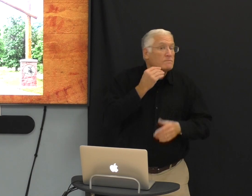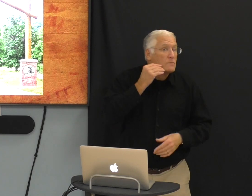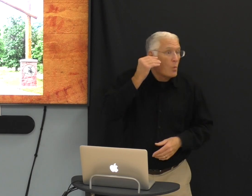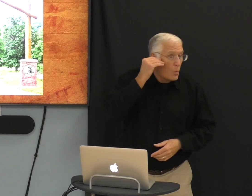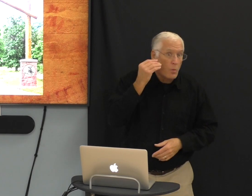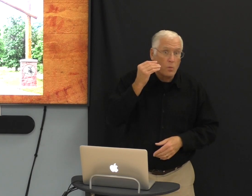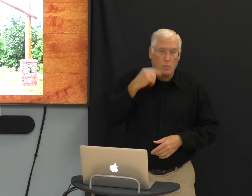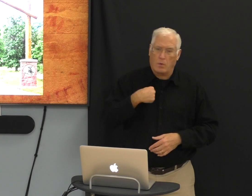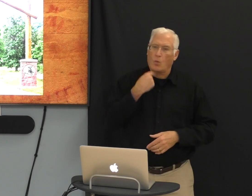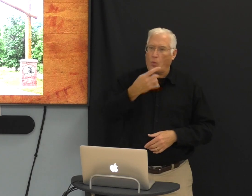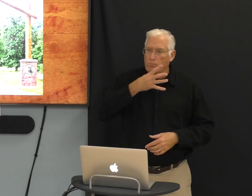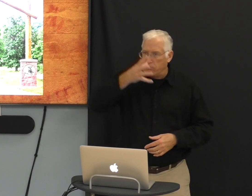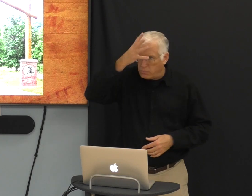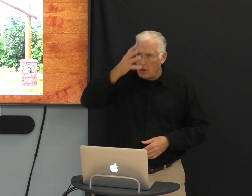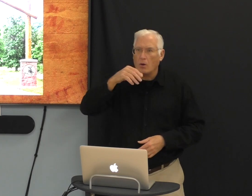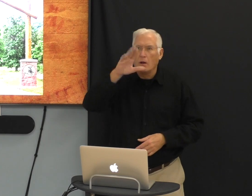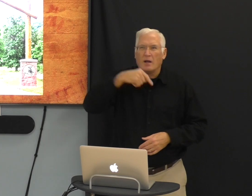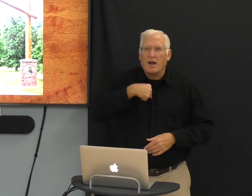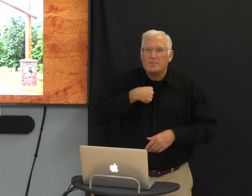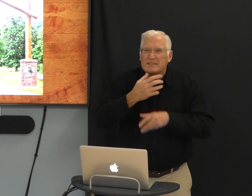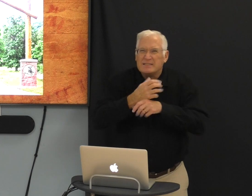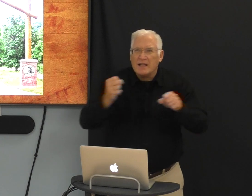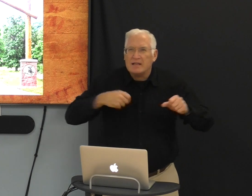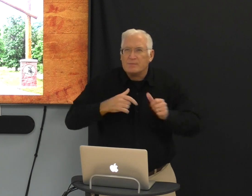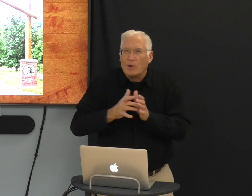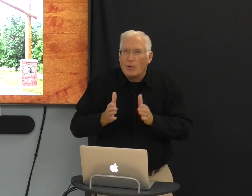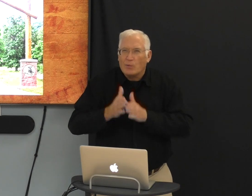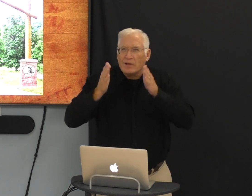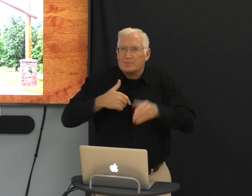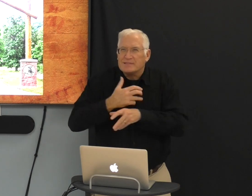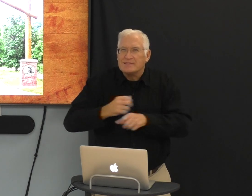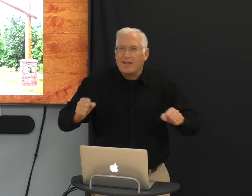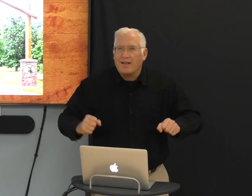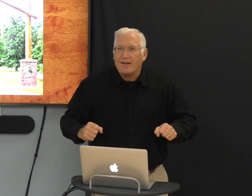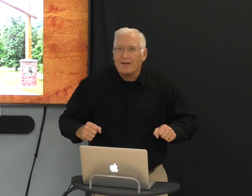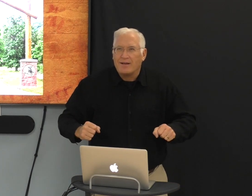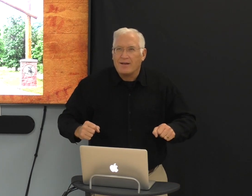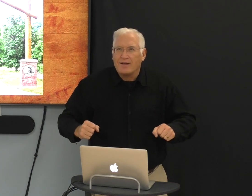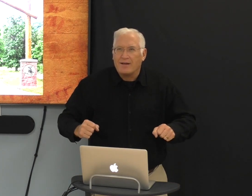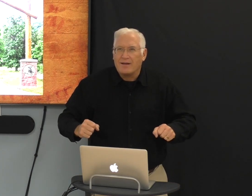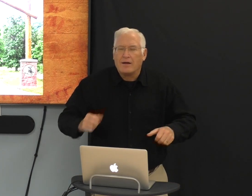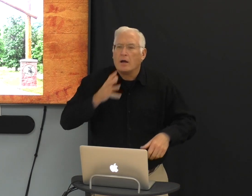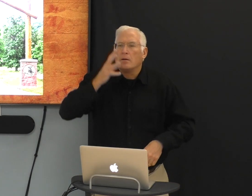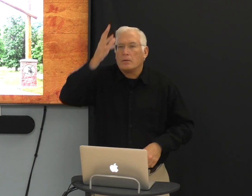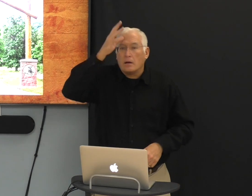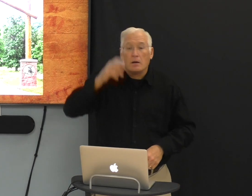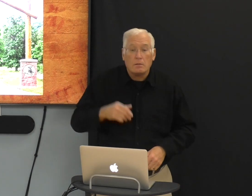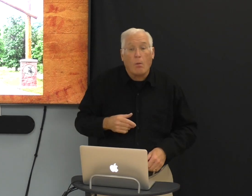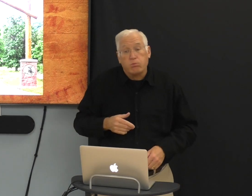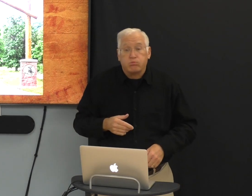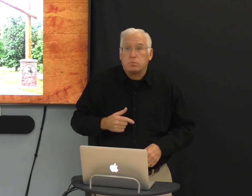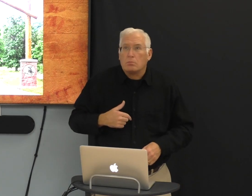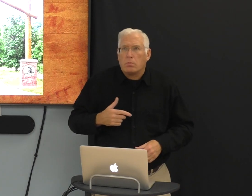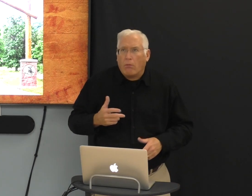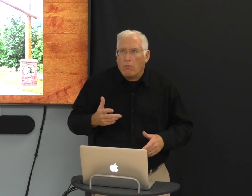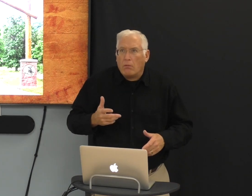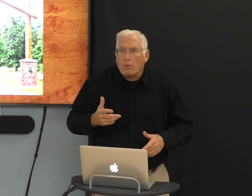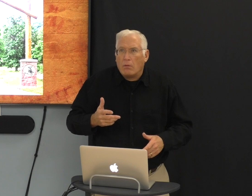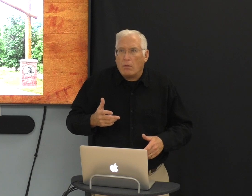So when I arrived home, I told my parents, I'm saved, I'm a Christian now. My parents were like, oh, okay.